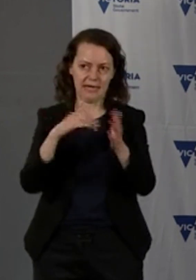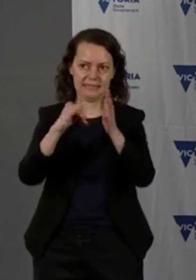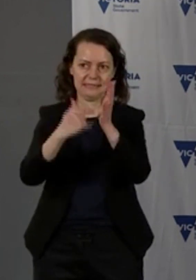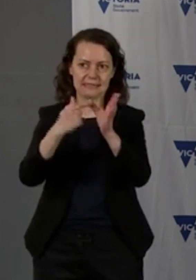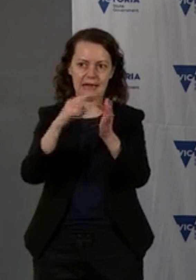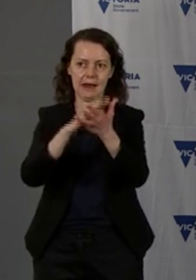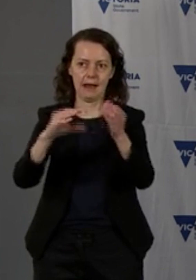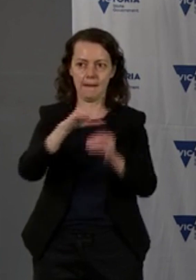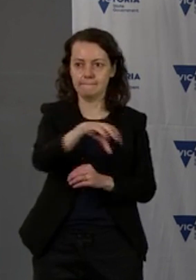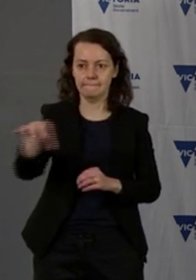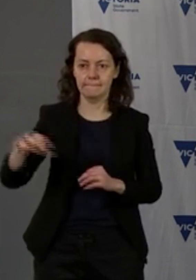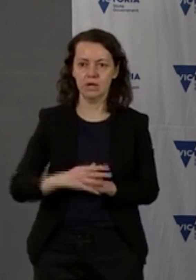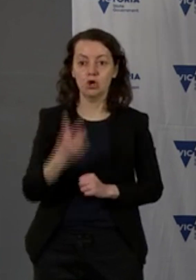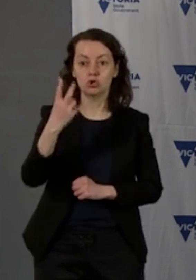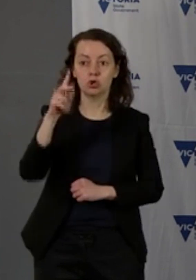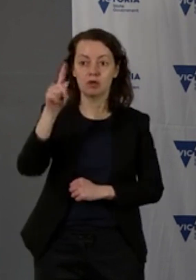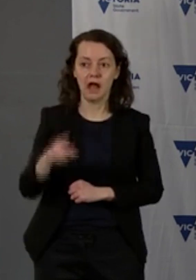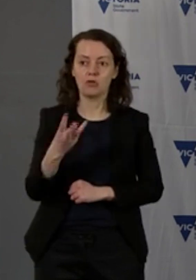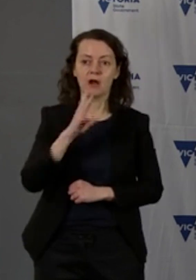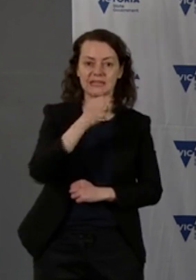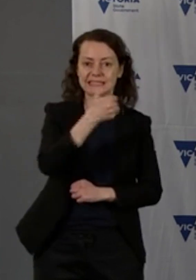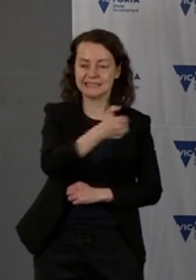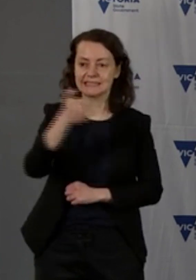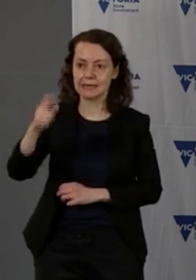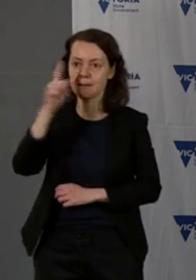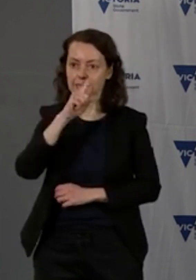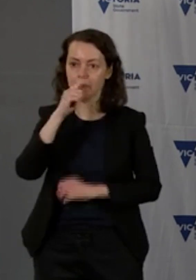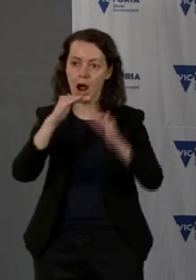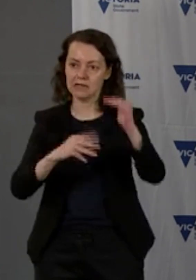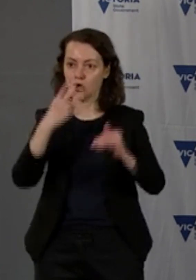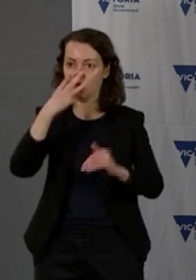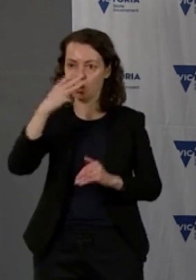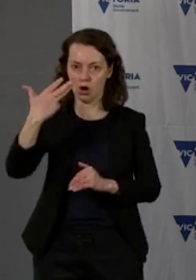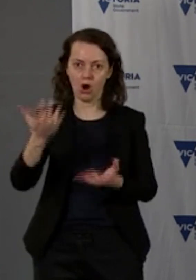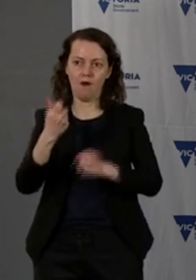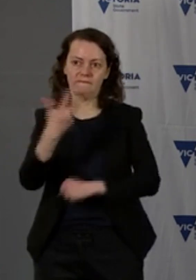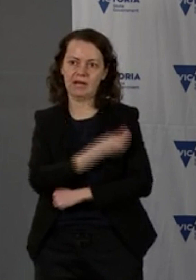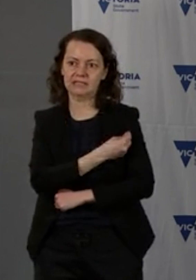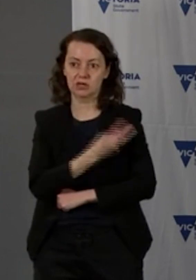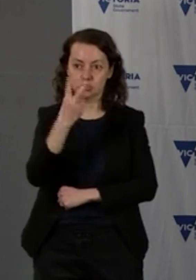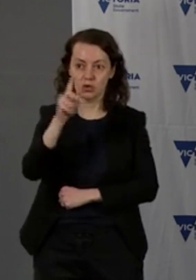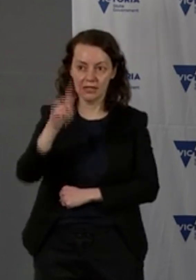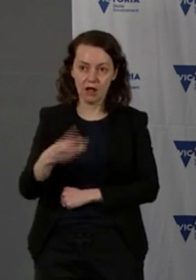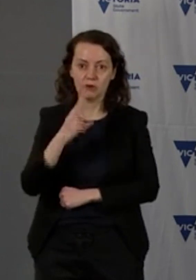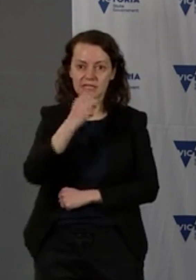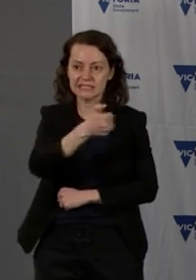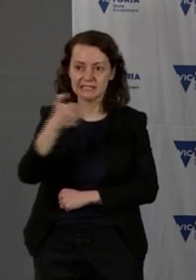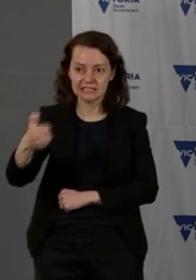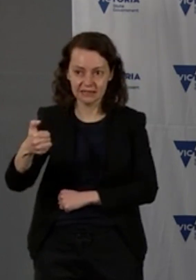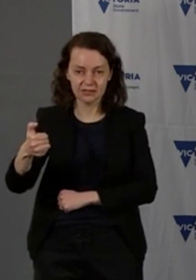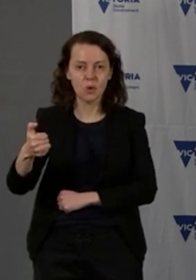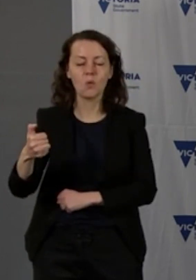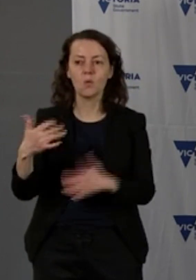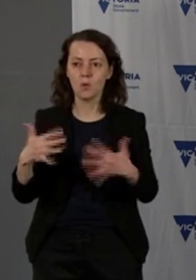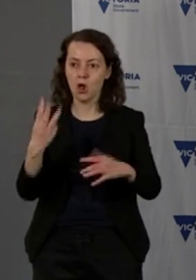,366 first doses of that vaccine yesterday. That is a more than three-fold increase